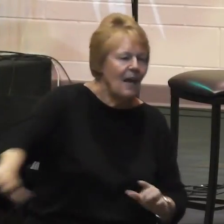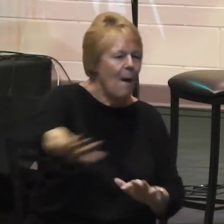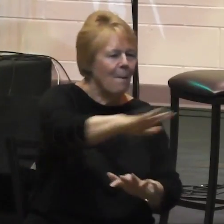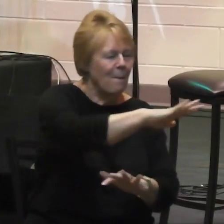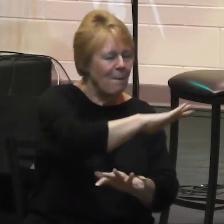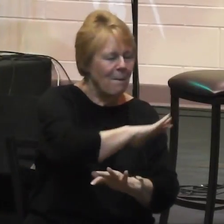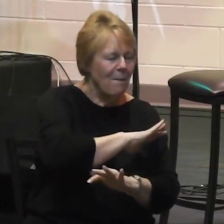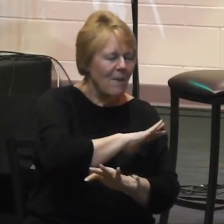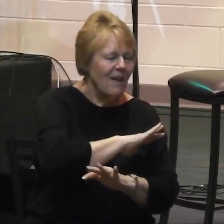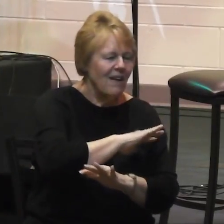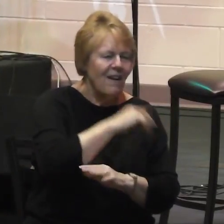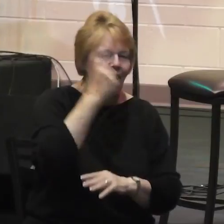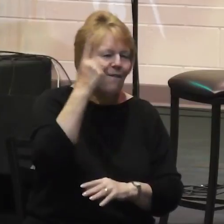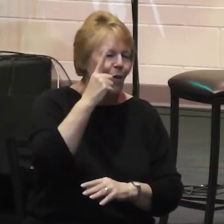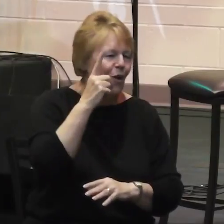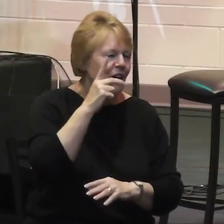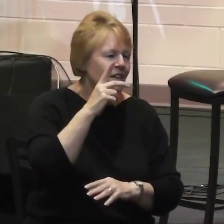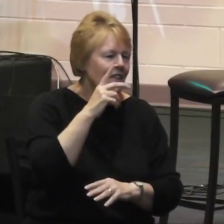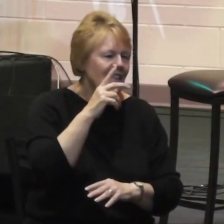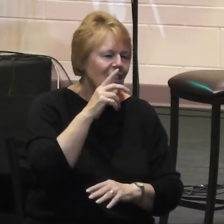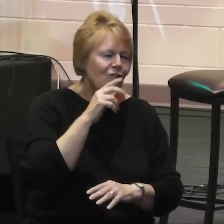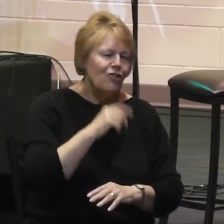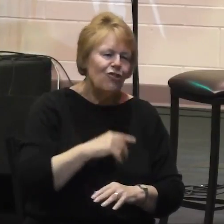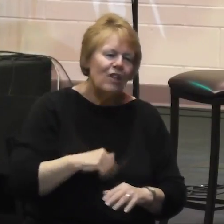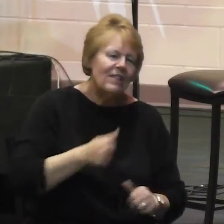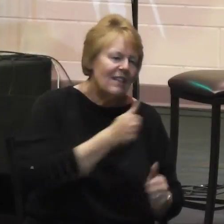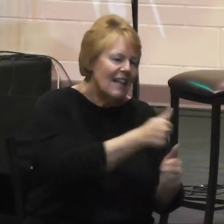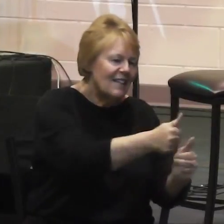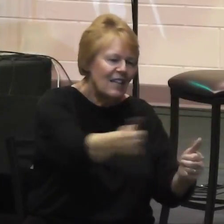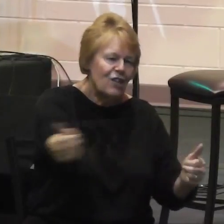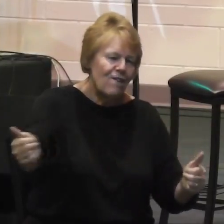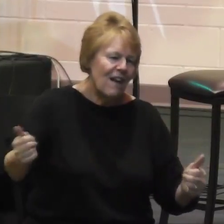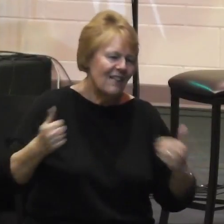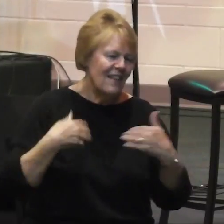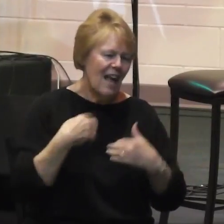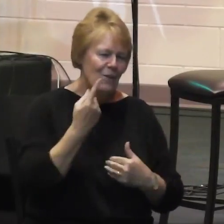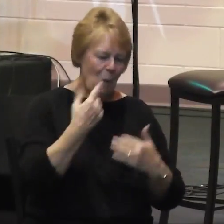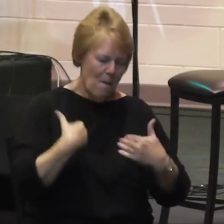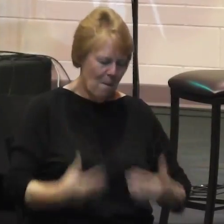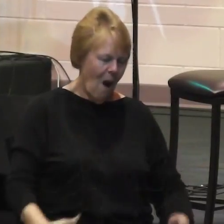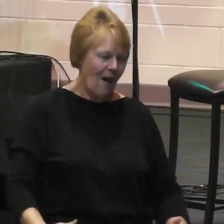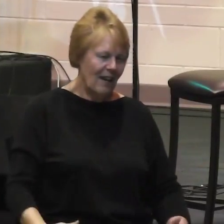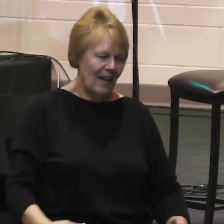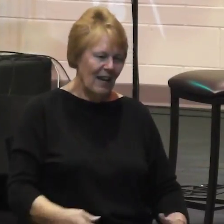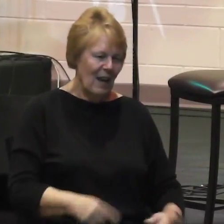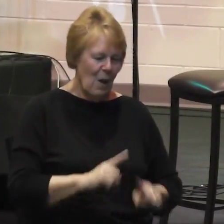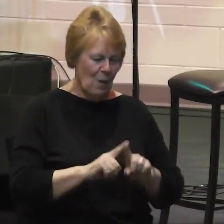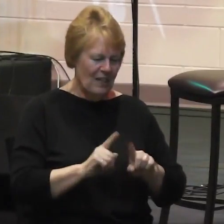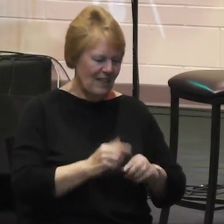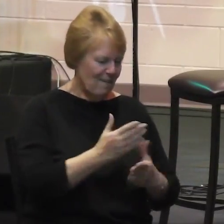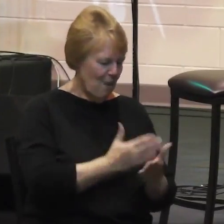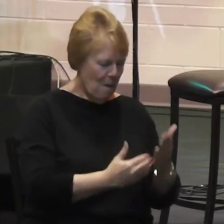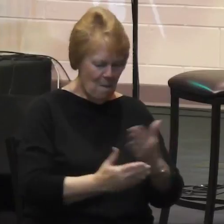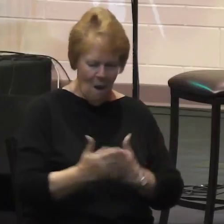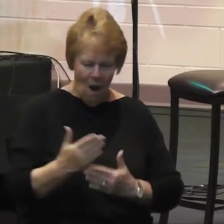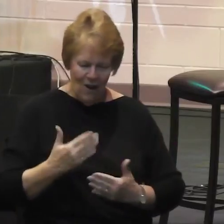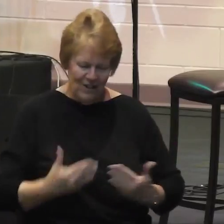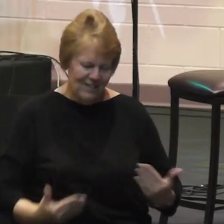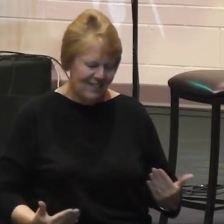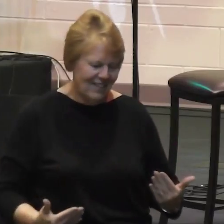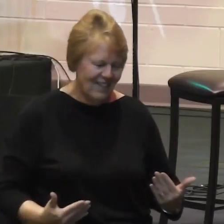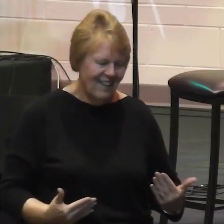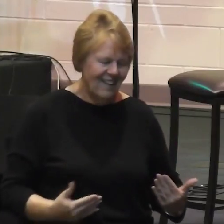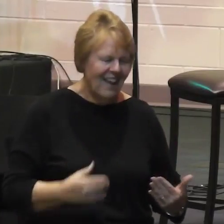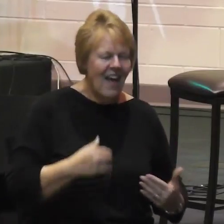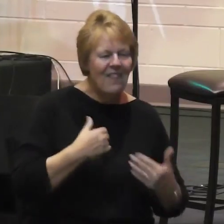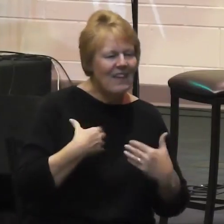For just as each one of us has one body with many members, and these members do not all have